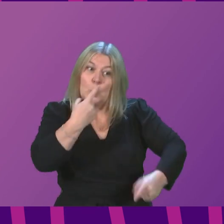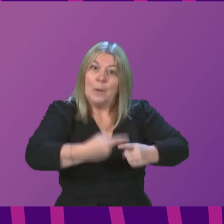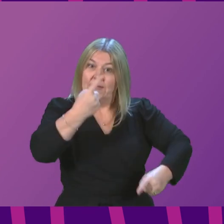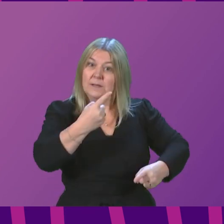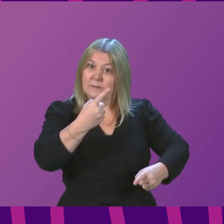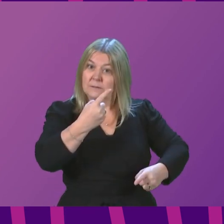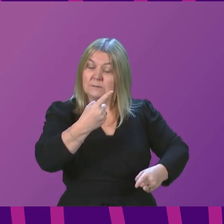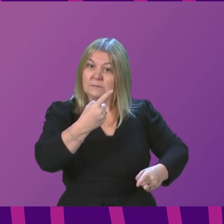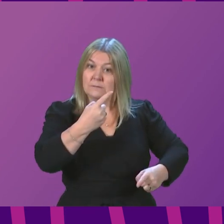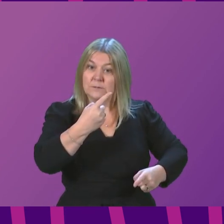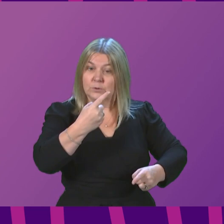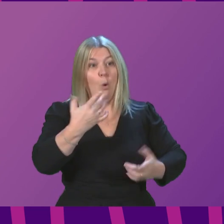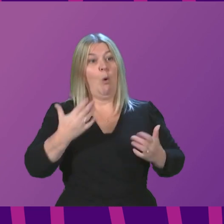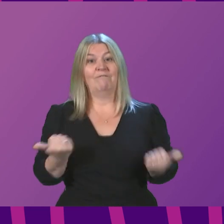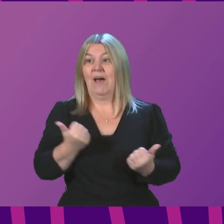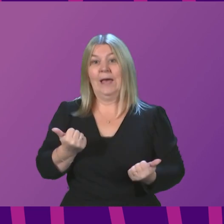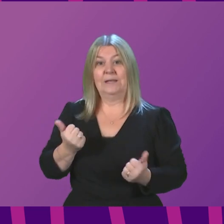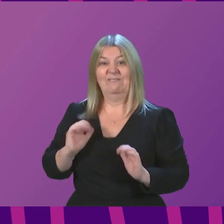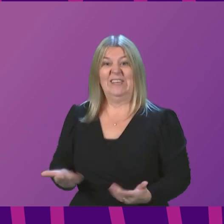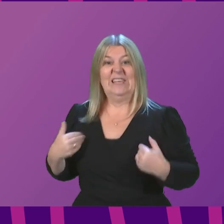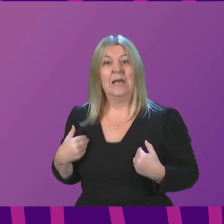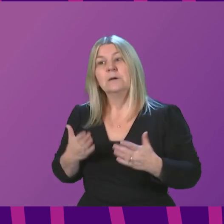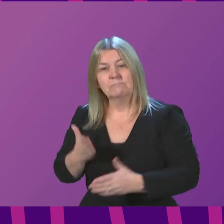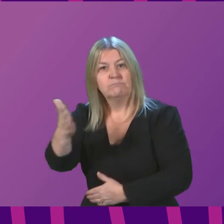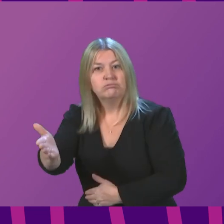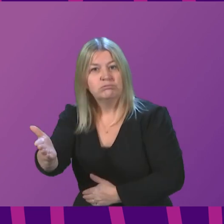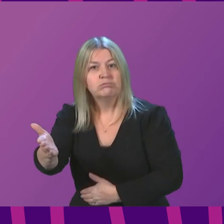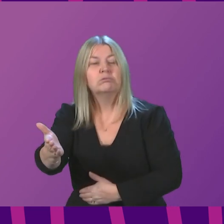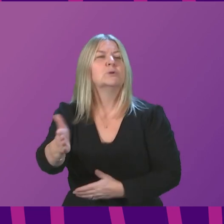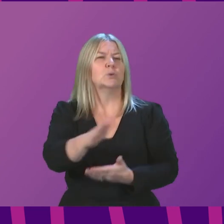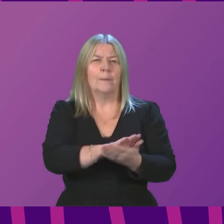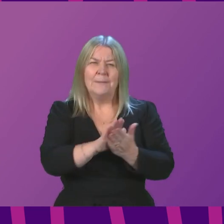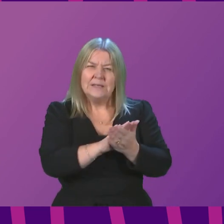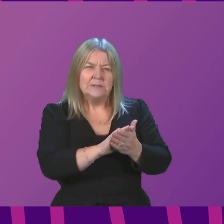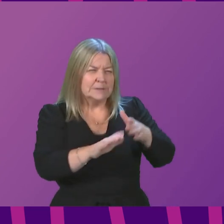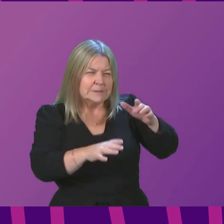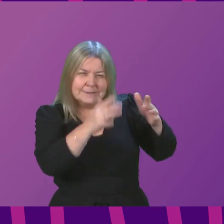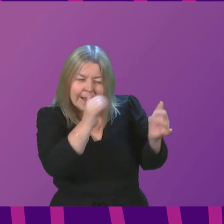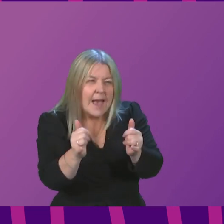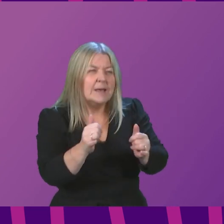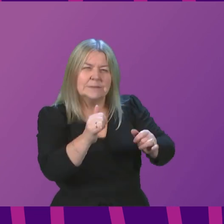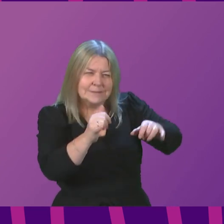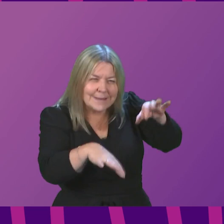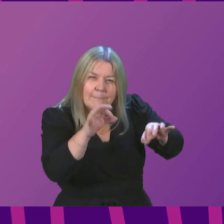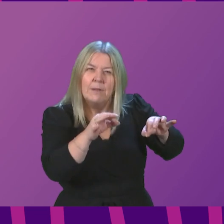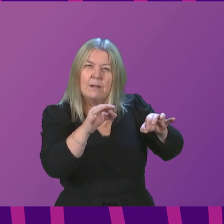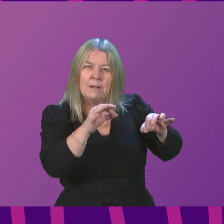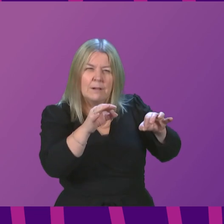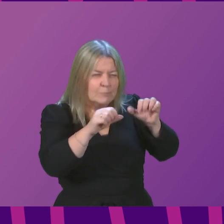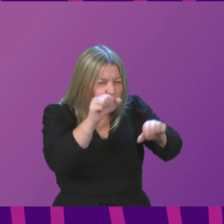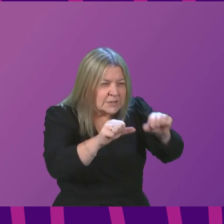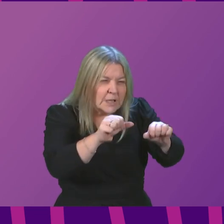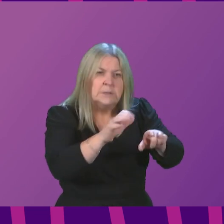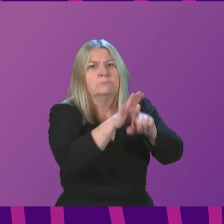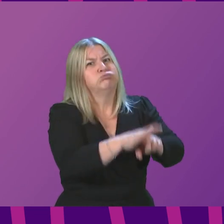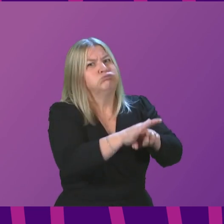The current surge in cases does mean that testing capacity, sampling and processing capacity is under pressure.